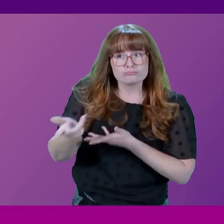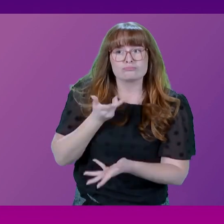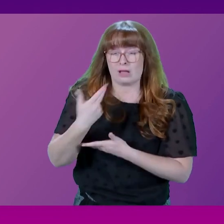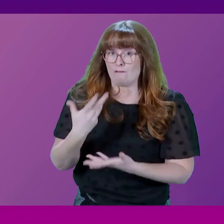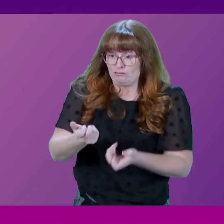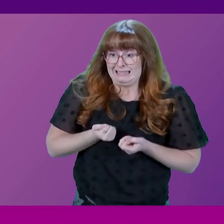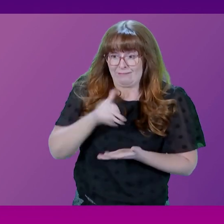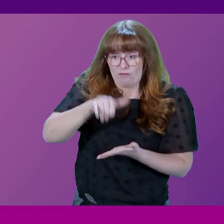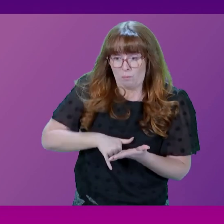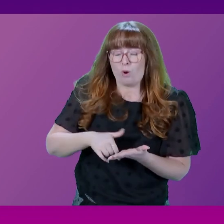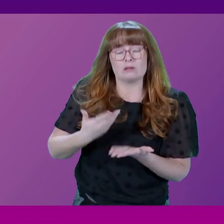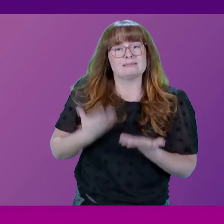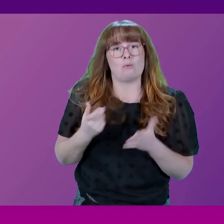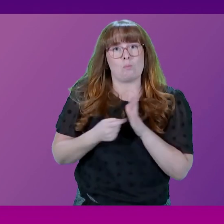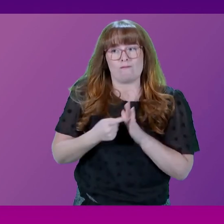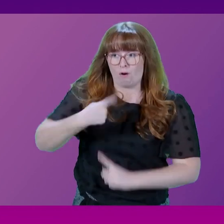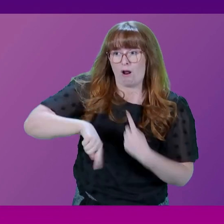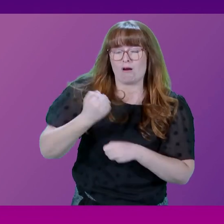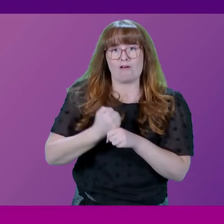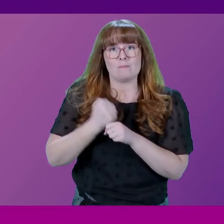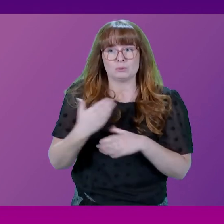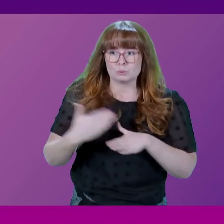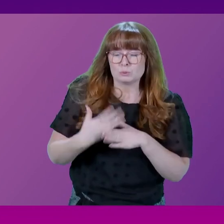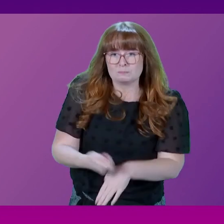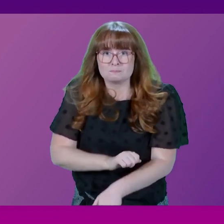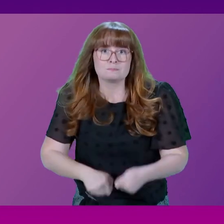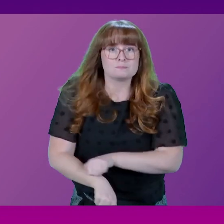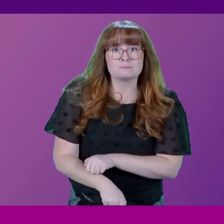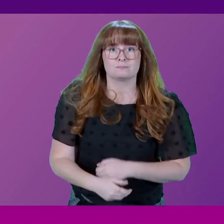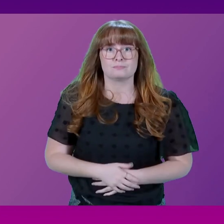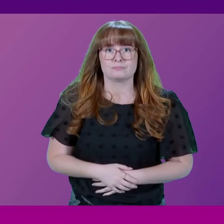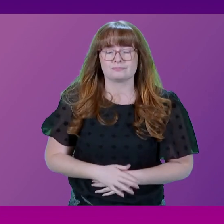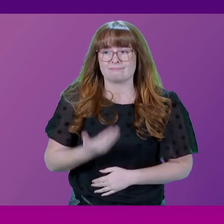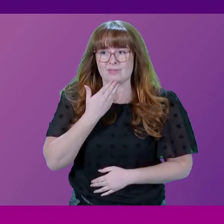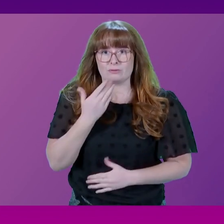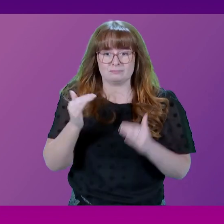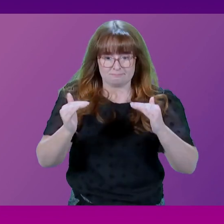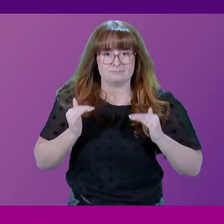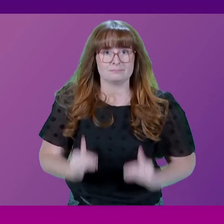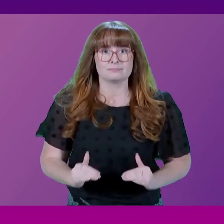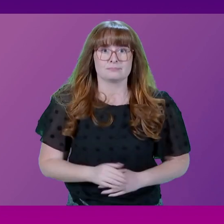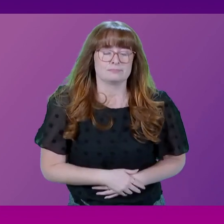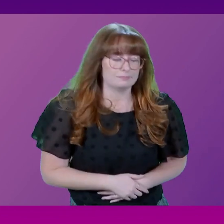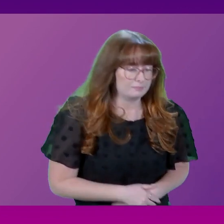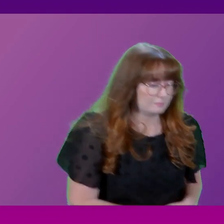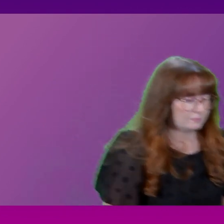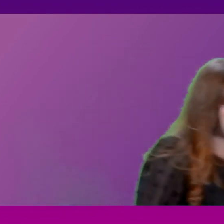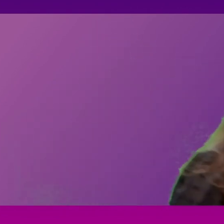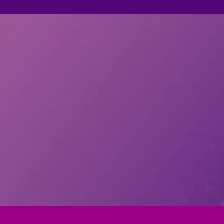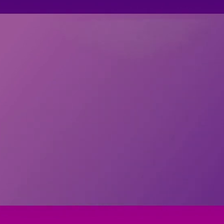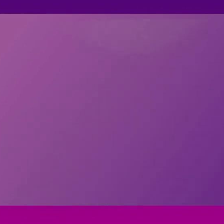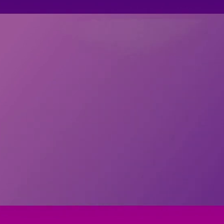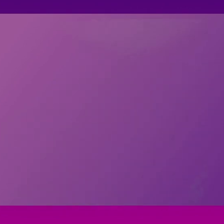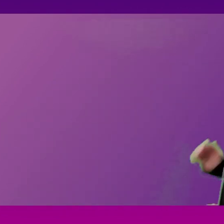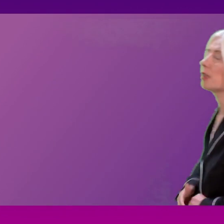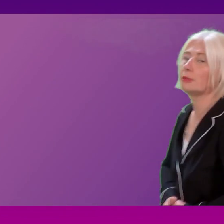important that we act upon what that excellent report is telling us. Thank you. move to General and Constituency Supplementaries and I